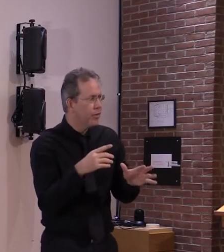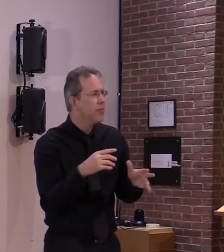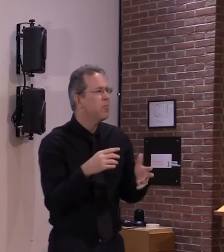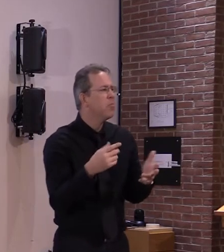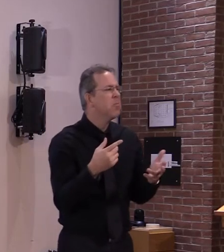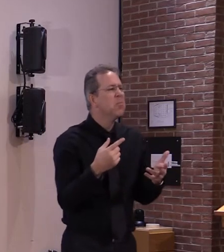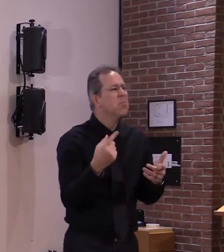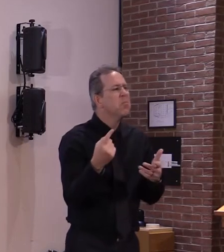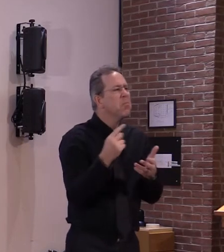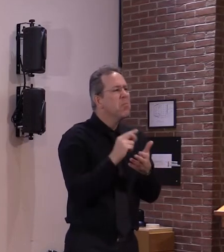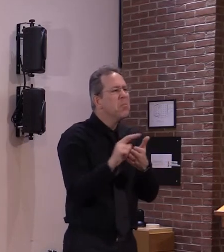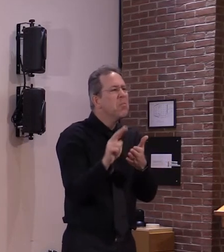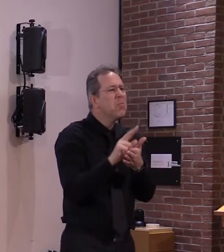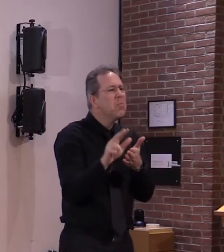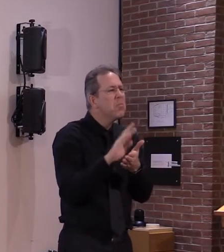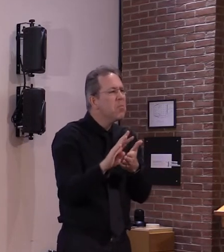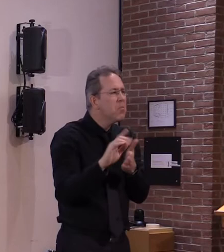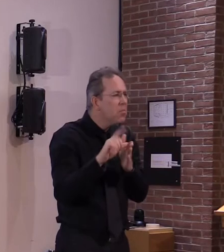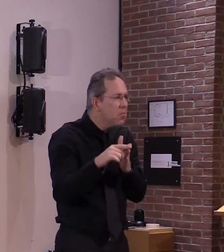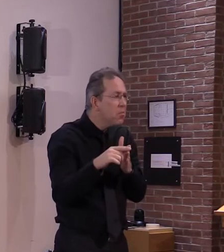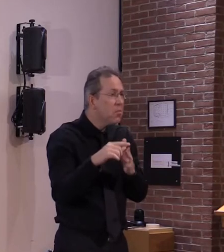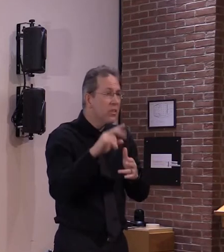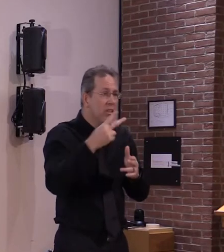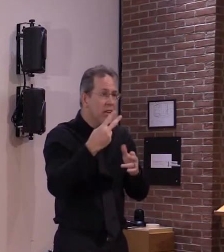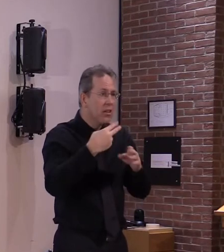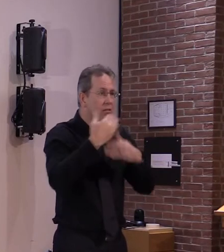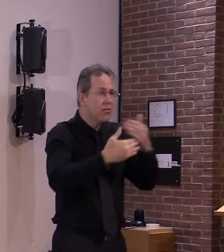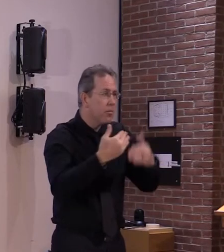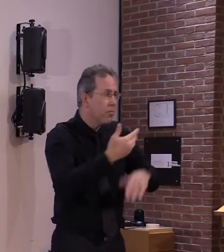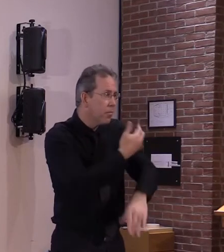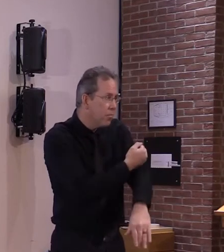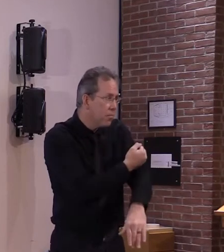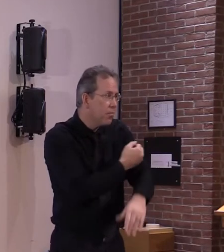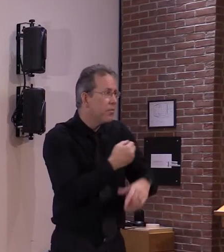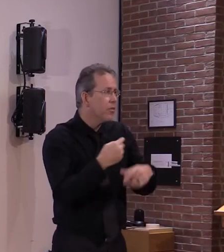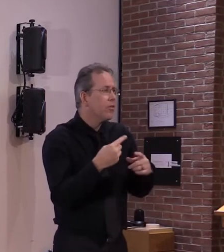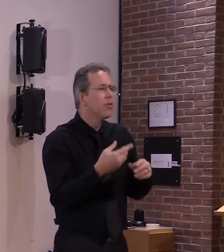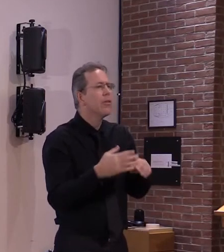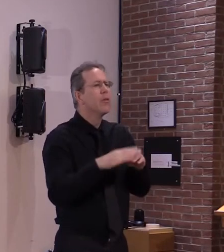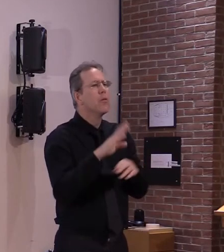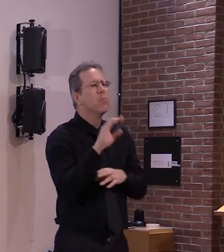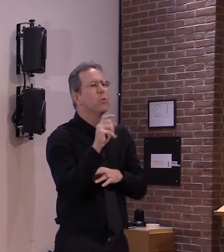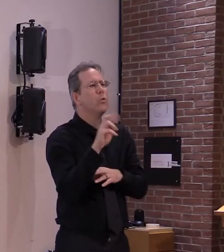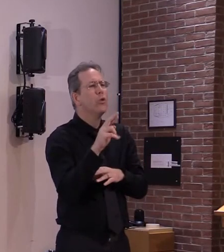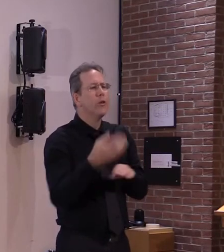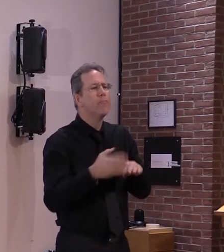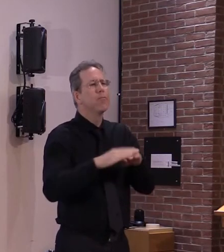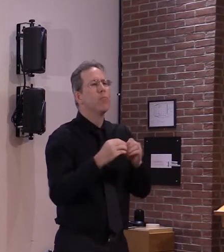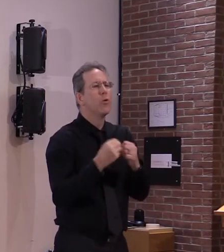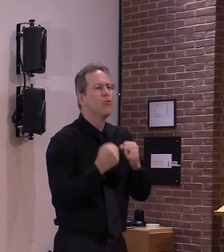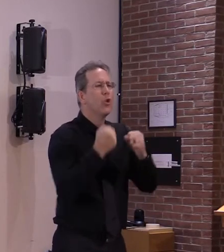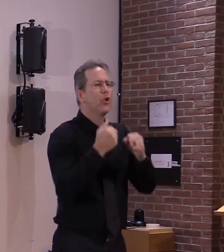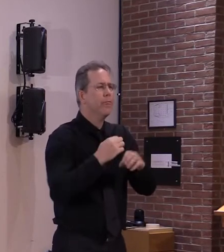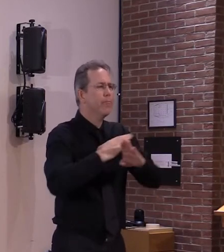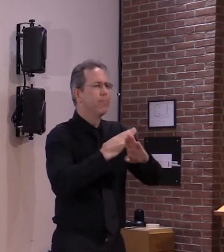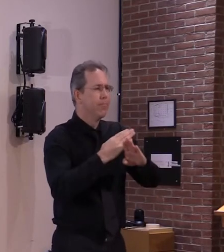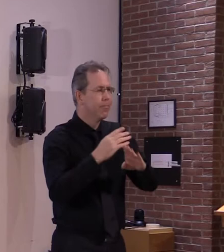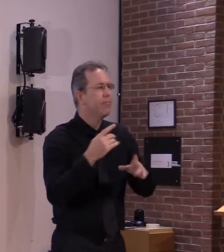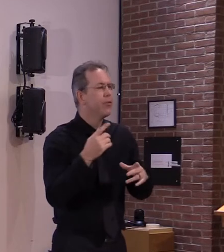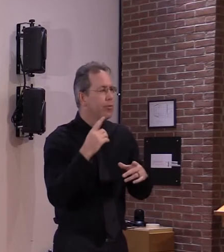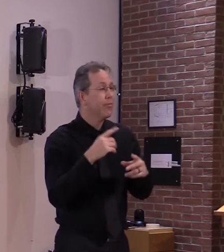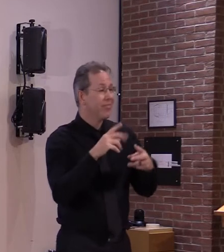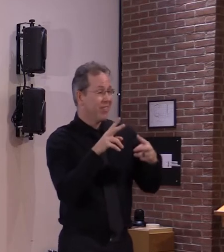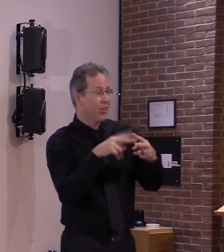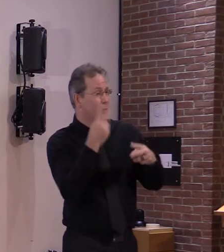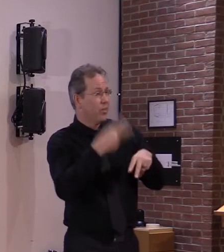28 days later uh and then sometime after that uh you will become uh immune but then two to four weeks later